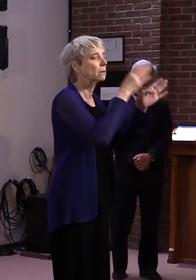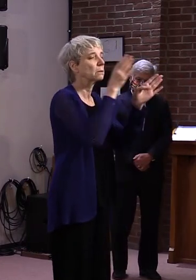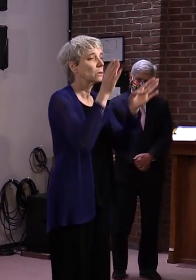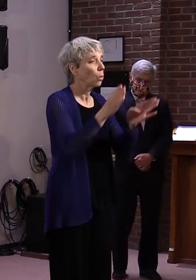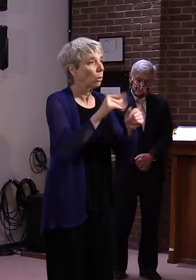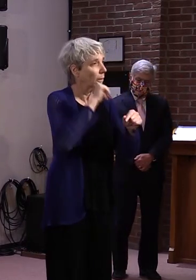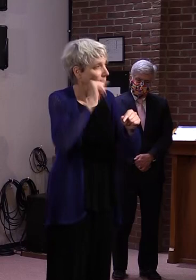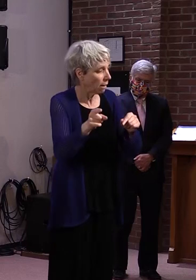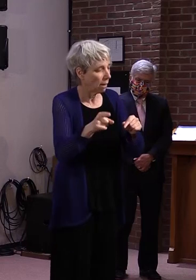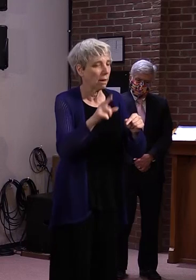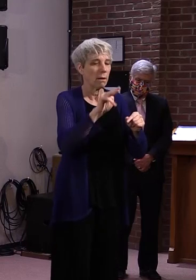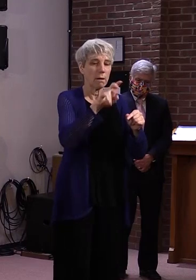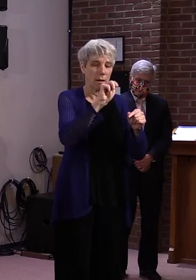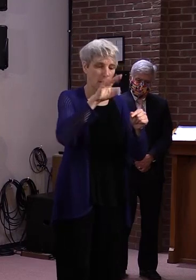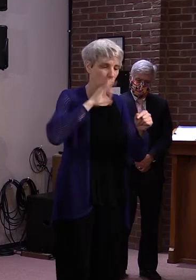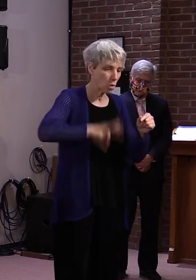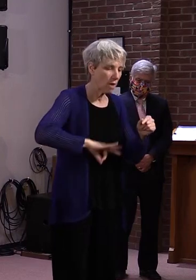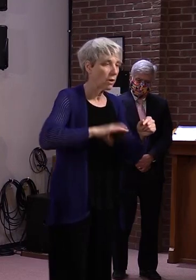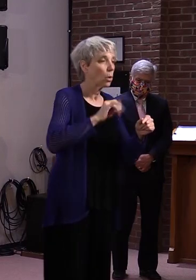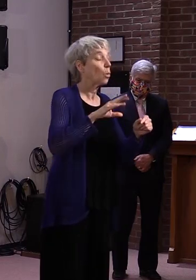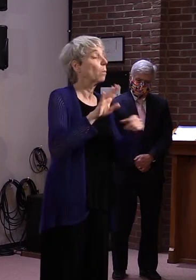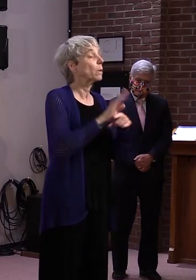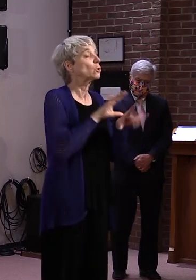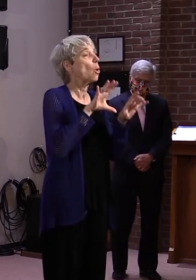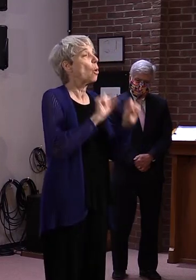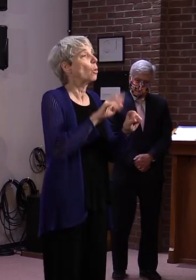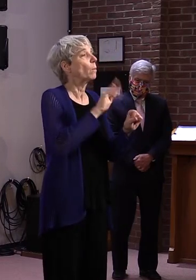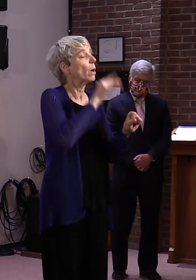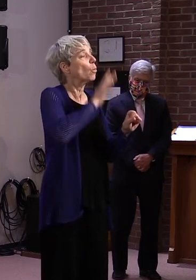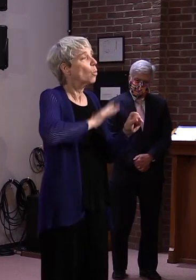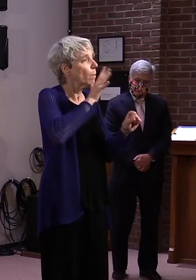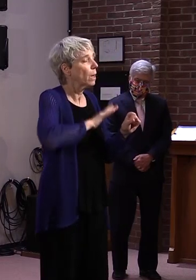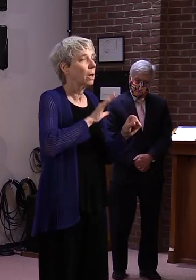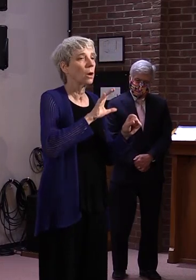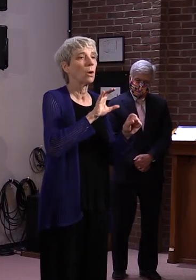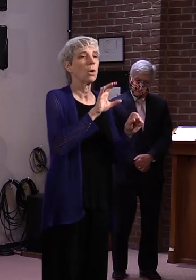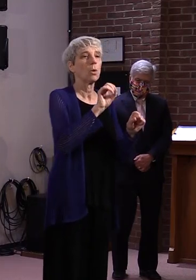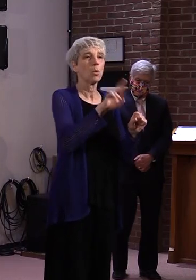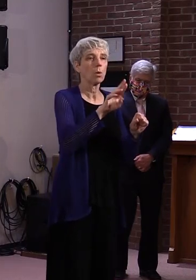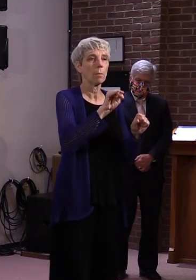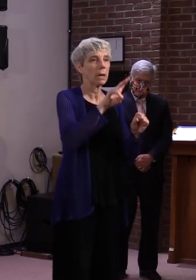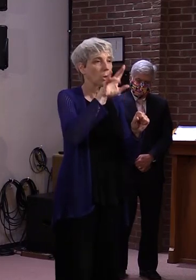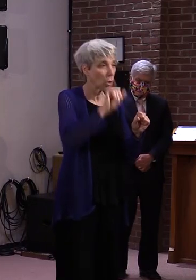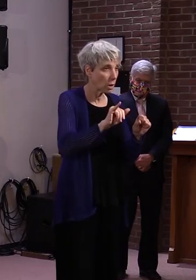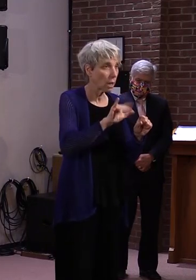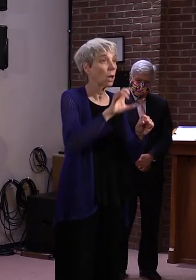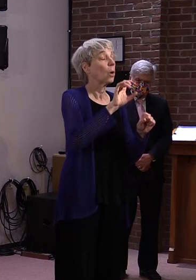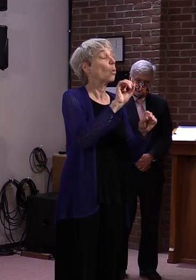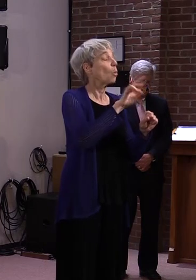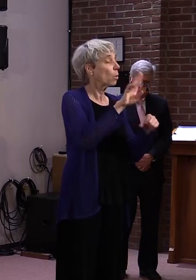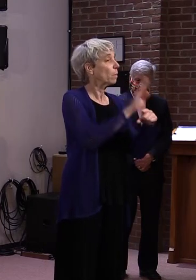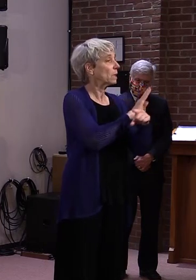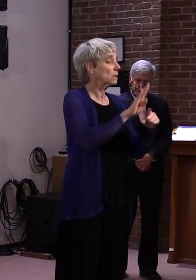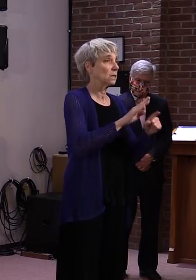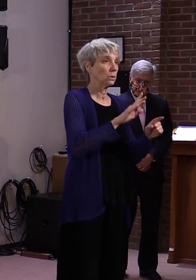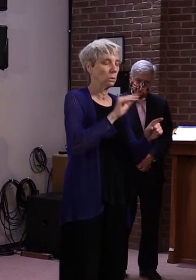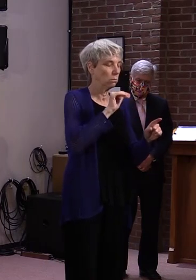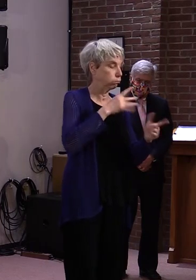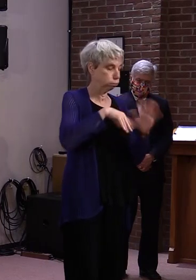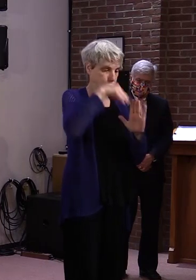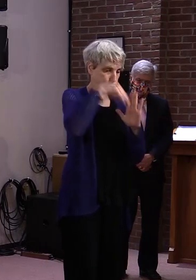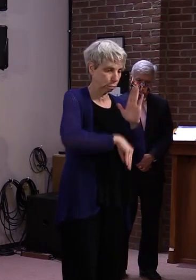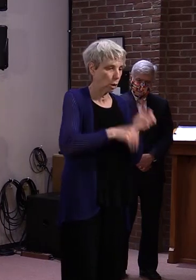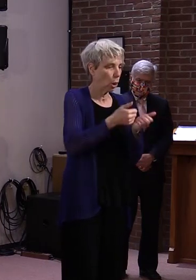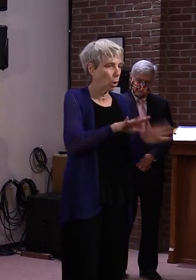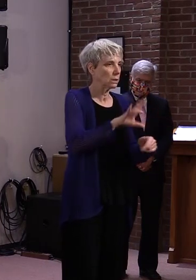business, or a business that has suffered either a 50% loss or 75% loss during any one-month period from March